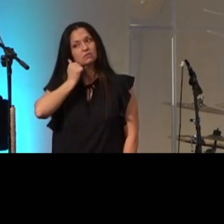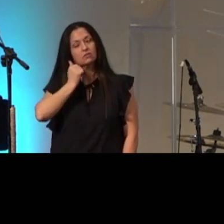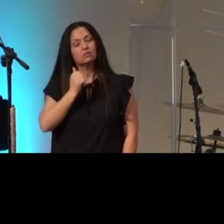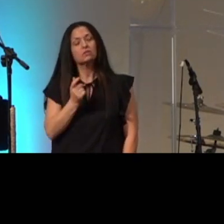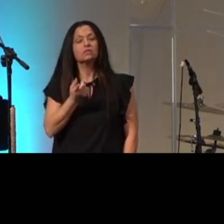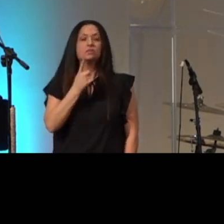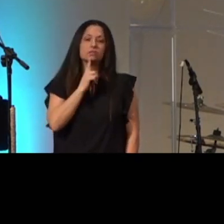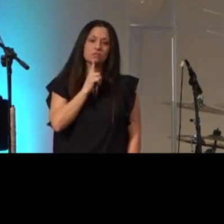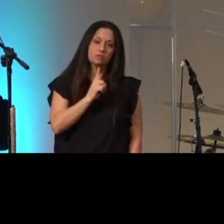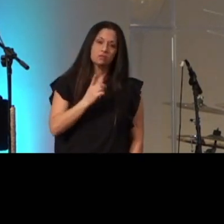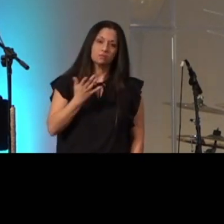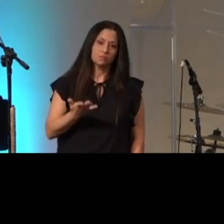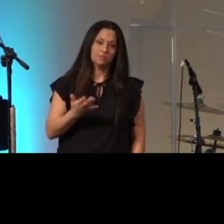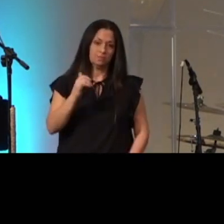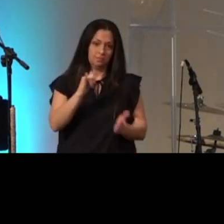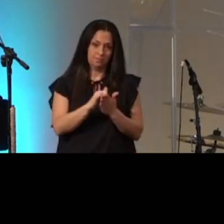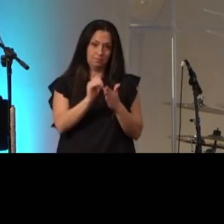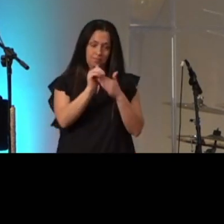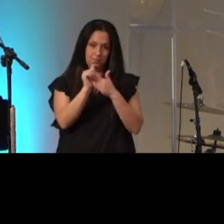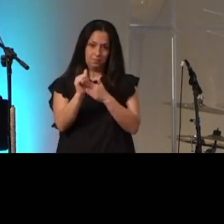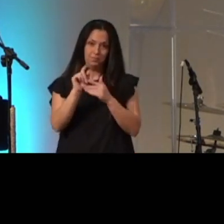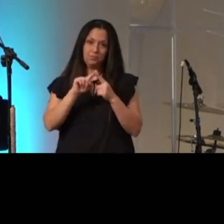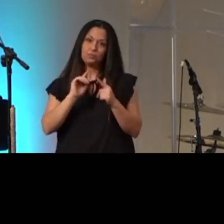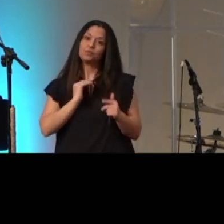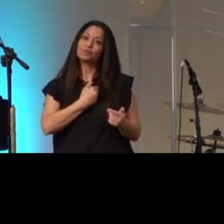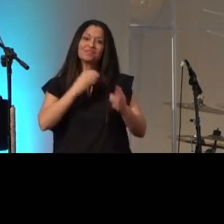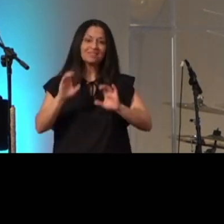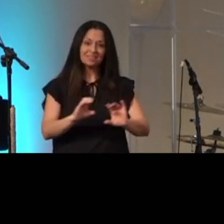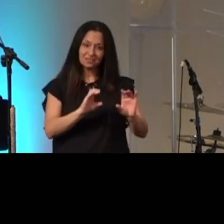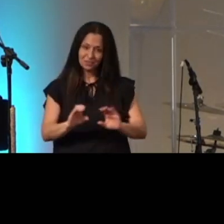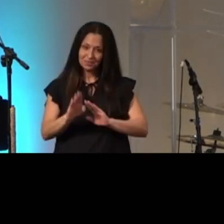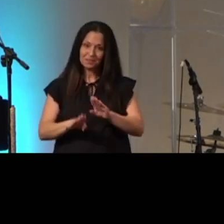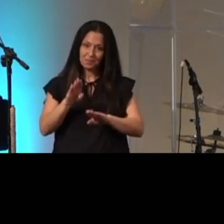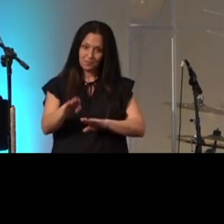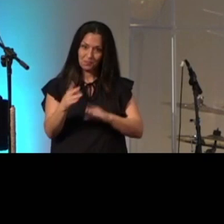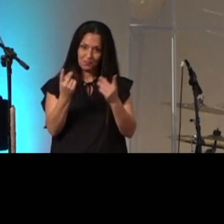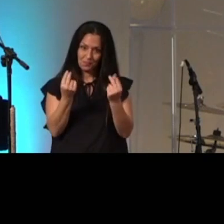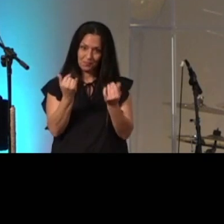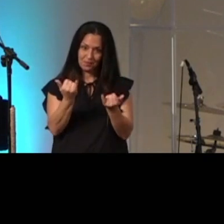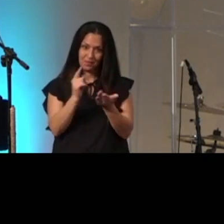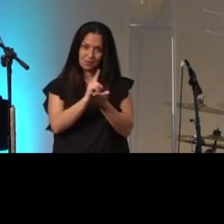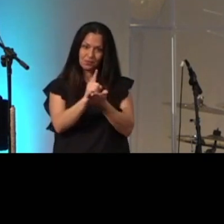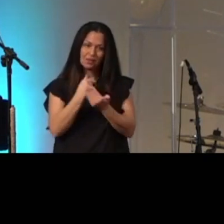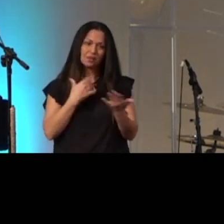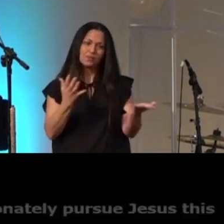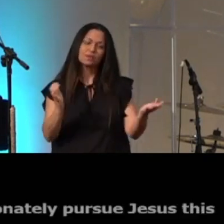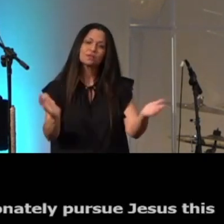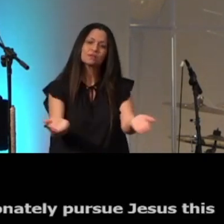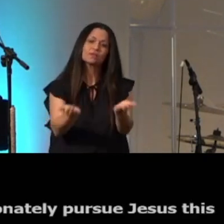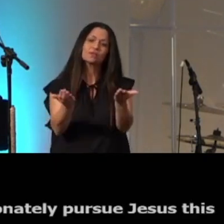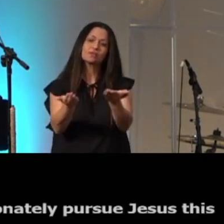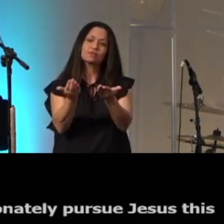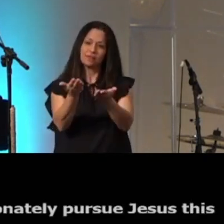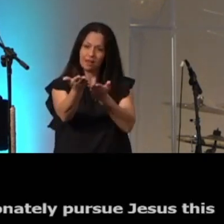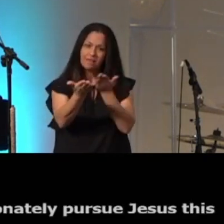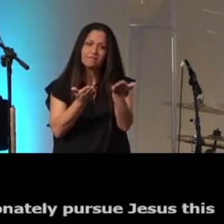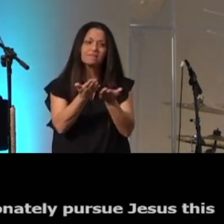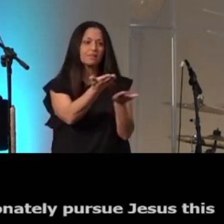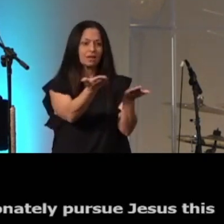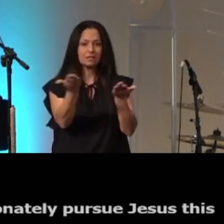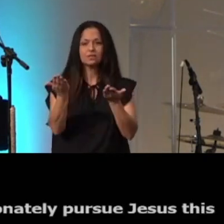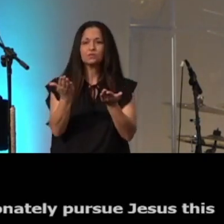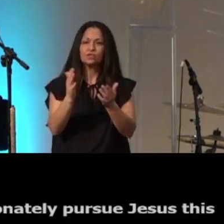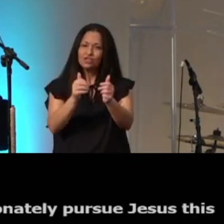and so that leads us to our action step so I want to encourage you invite you